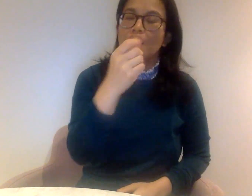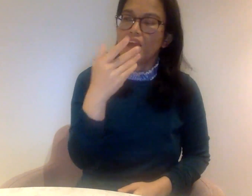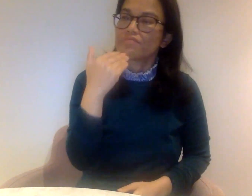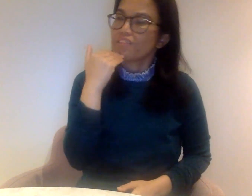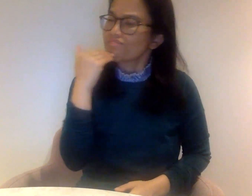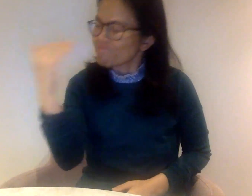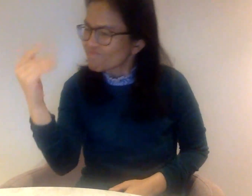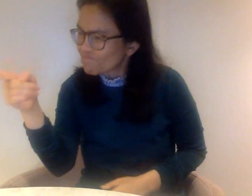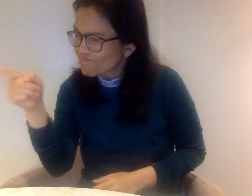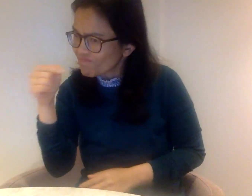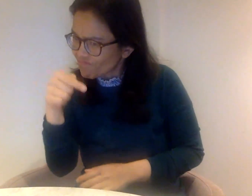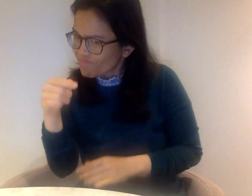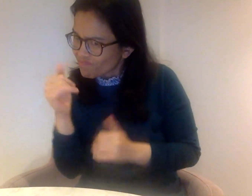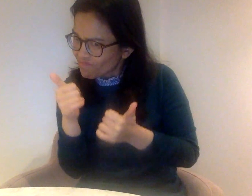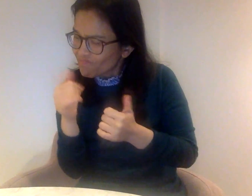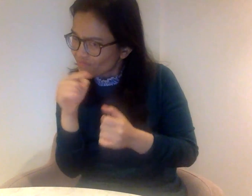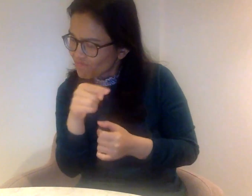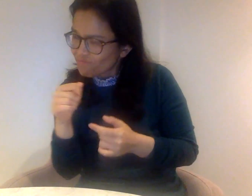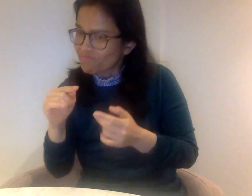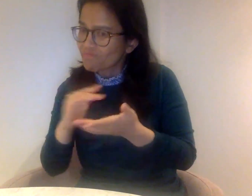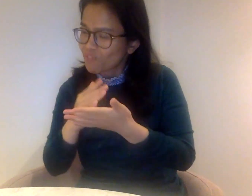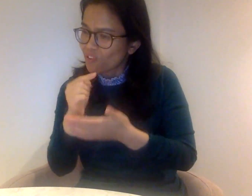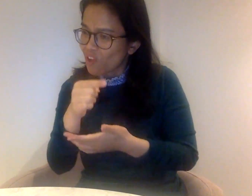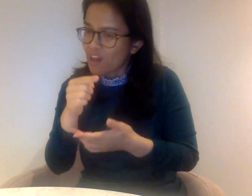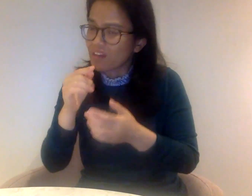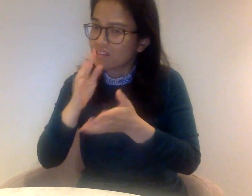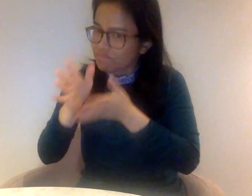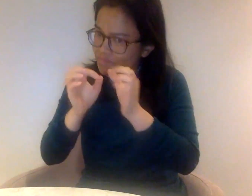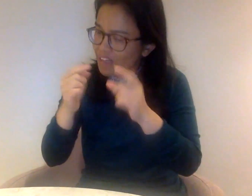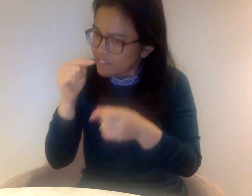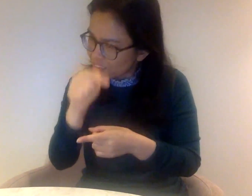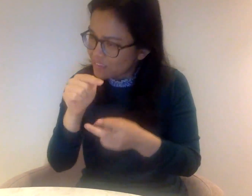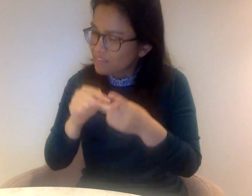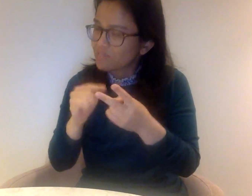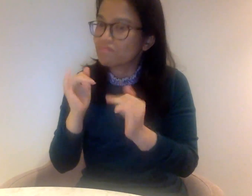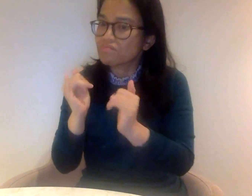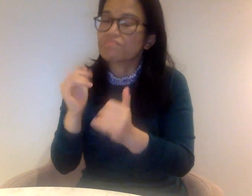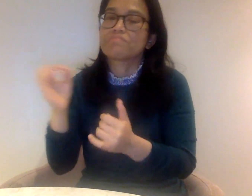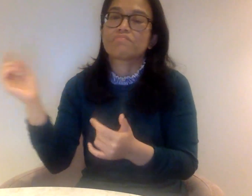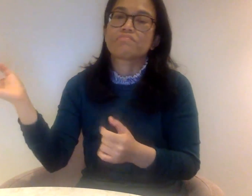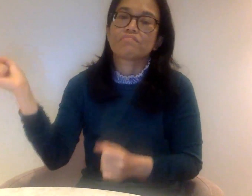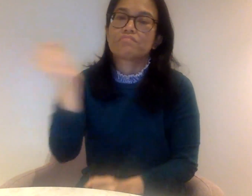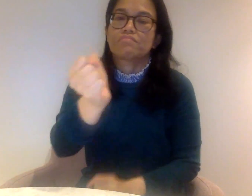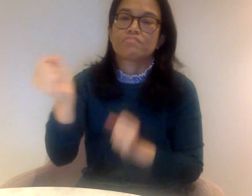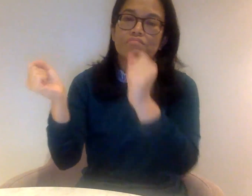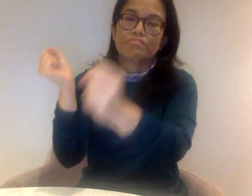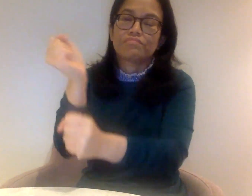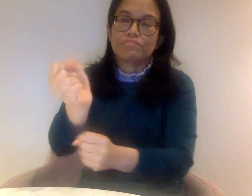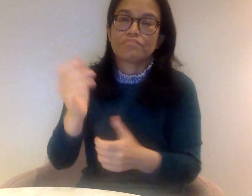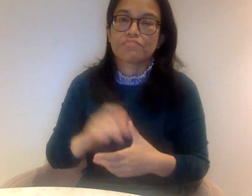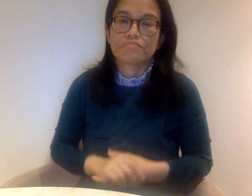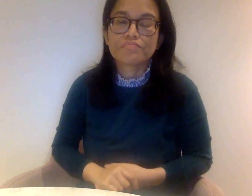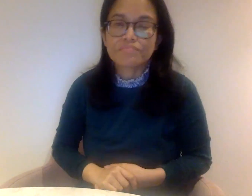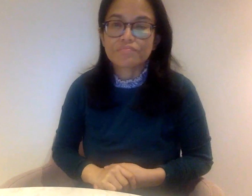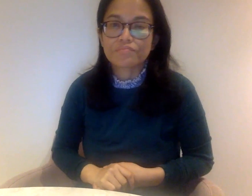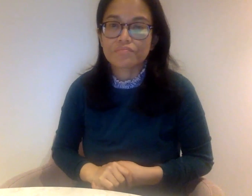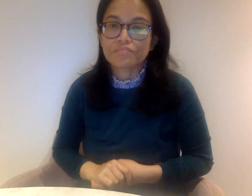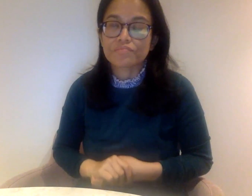any interpreter and then ask the deaf person, but really make it a discussion and make sure that everyone is happy with the service